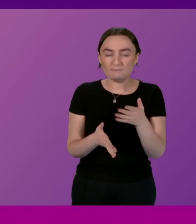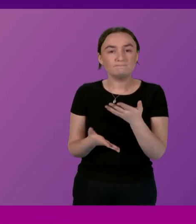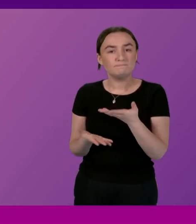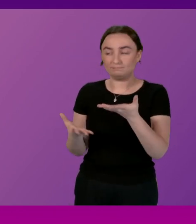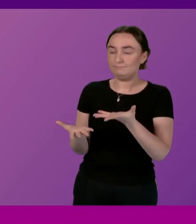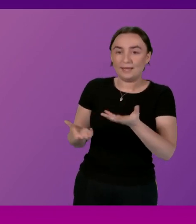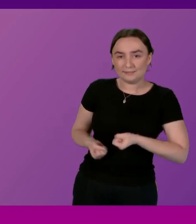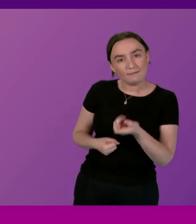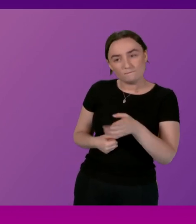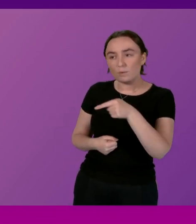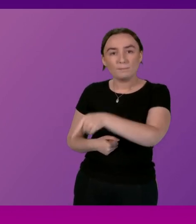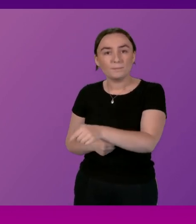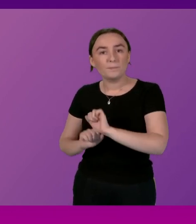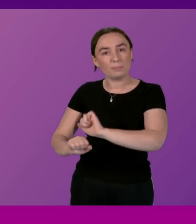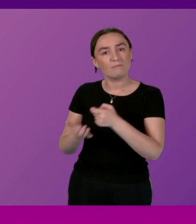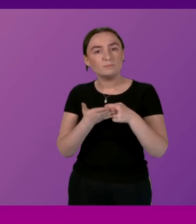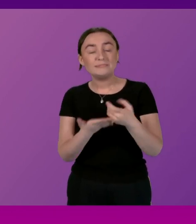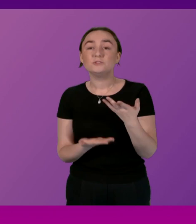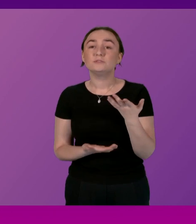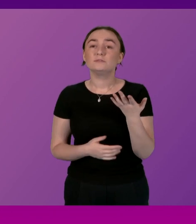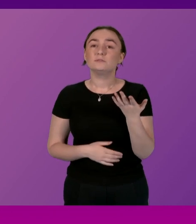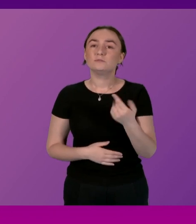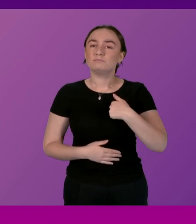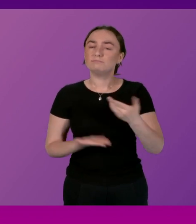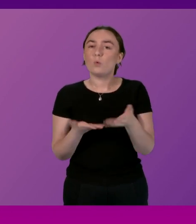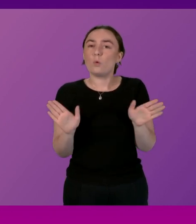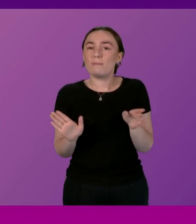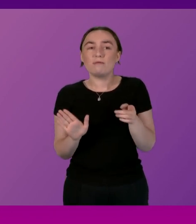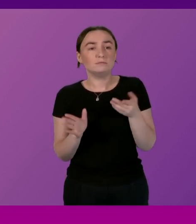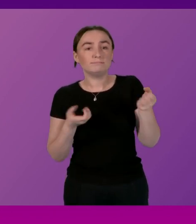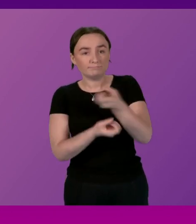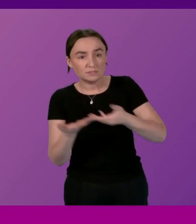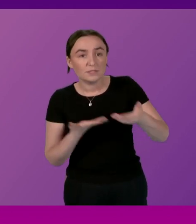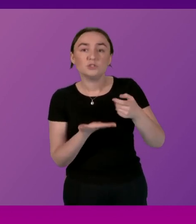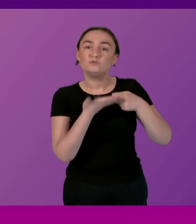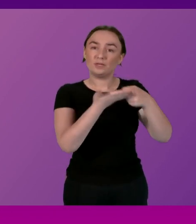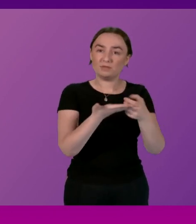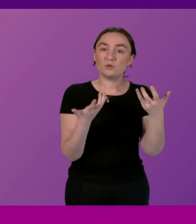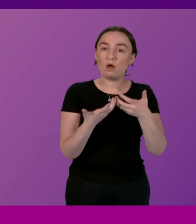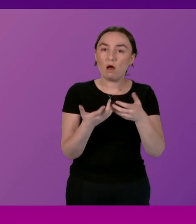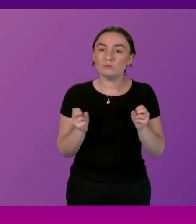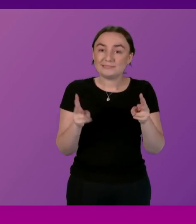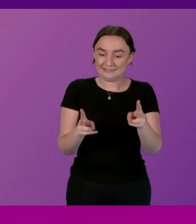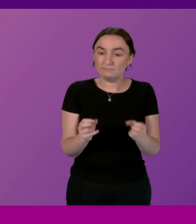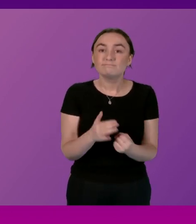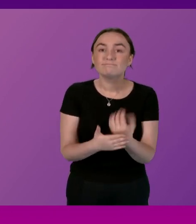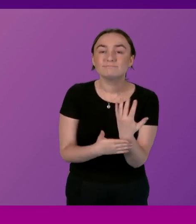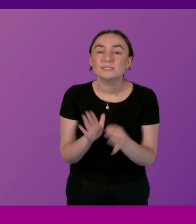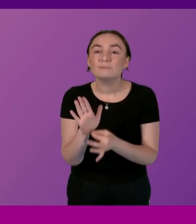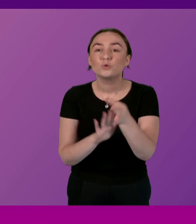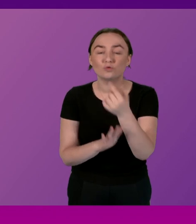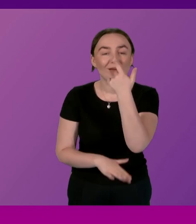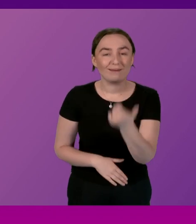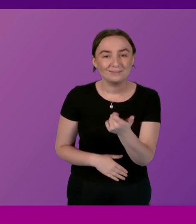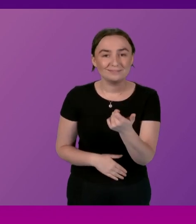But I absolutely am open for any discussions, proposals on how that system is improved. So when there are specifics, I can give an absolute